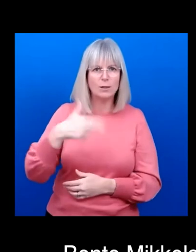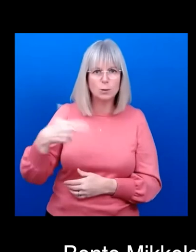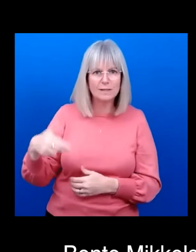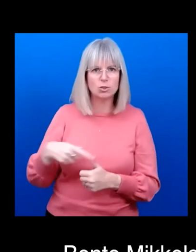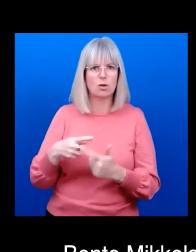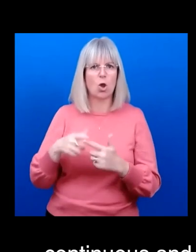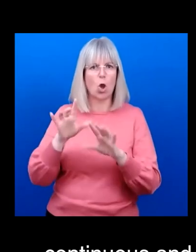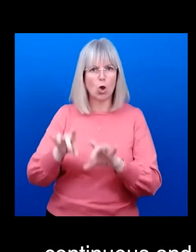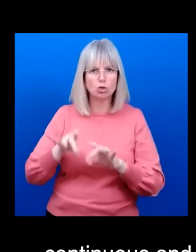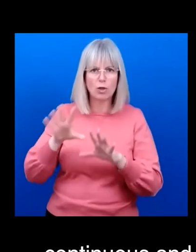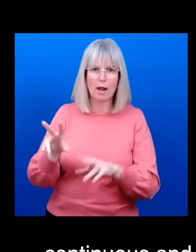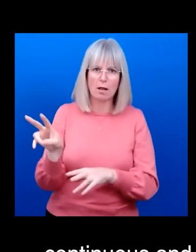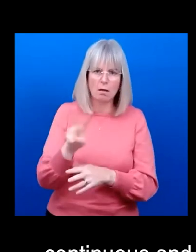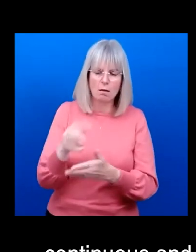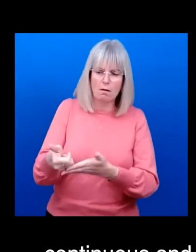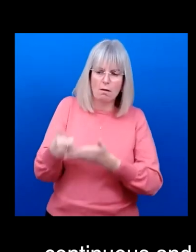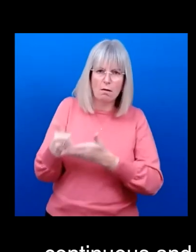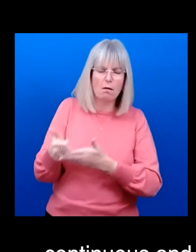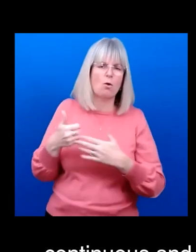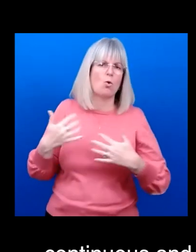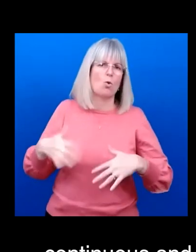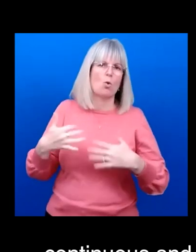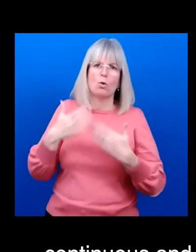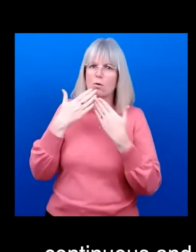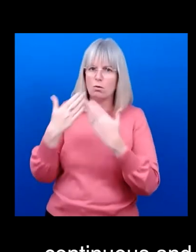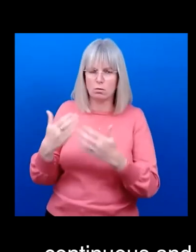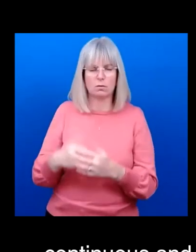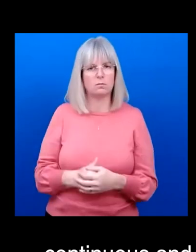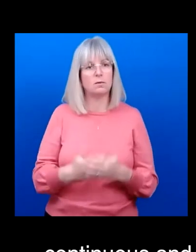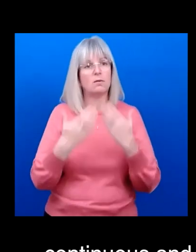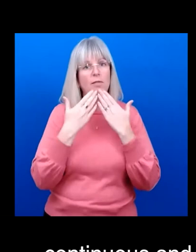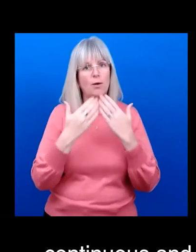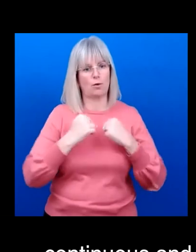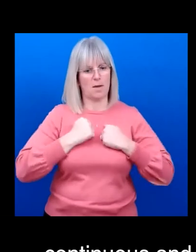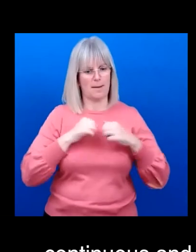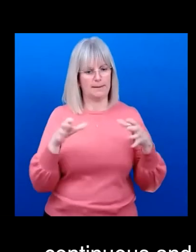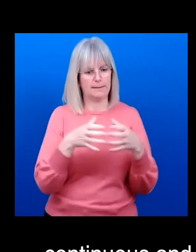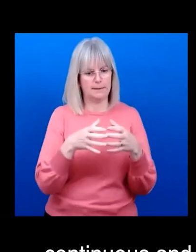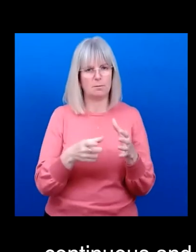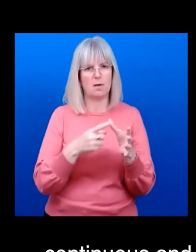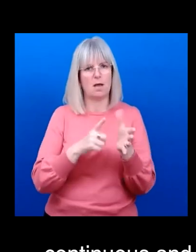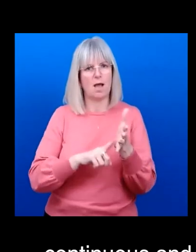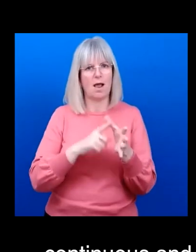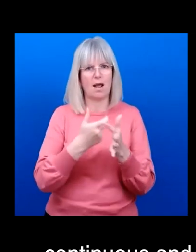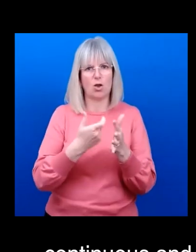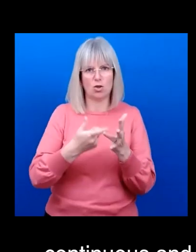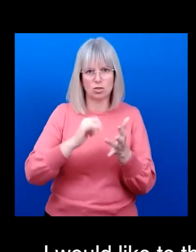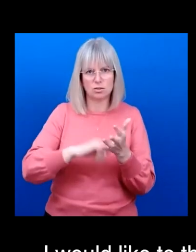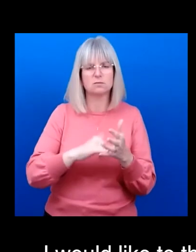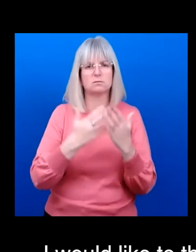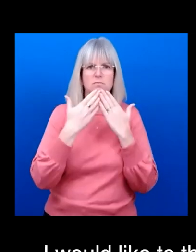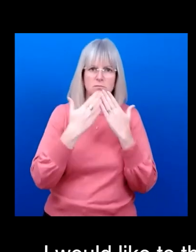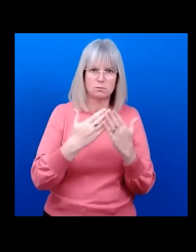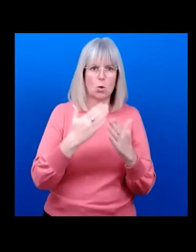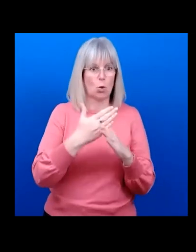Alakos And I would also like to thank my team, Alakos, and all the people working with and for